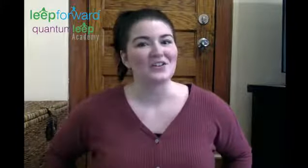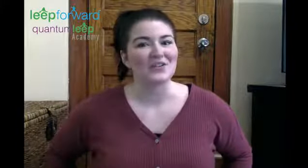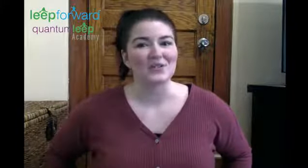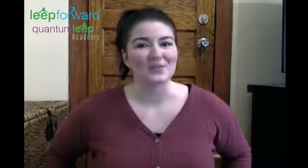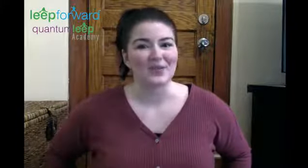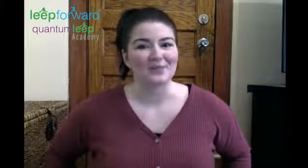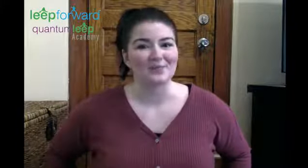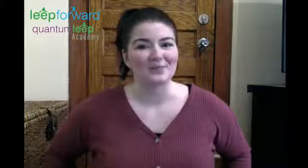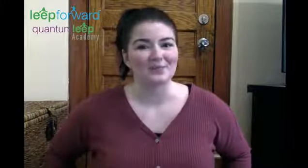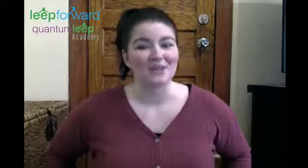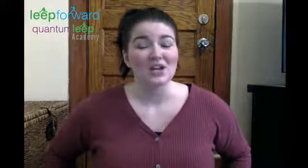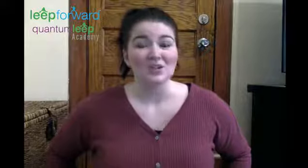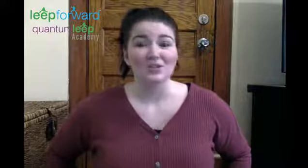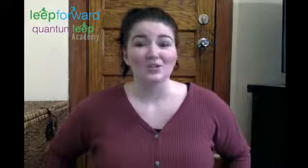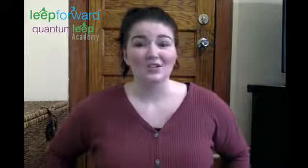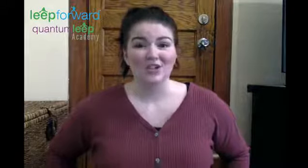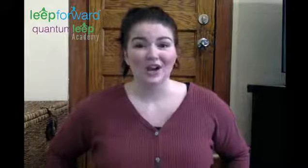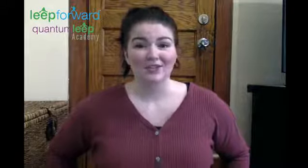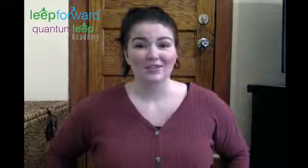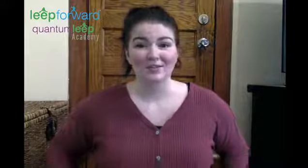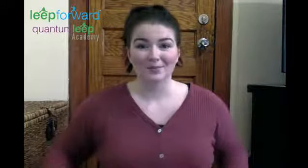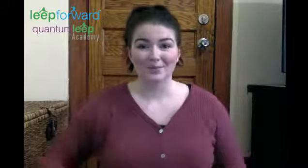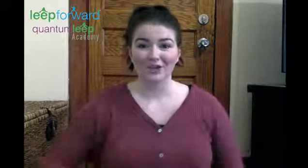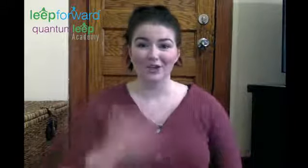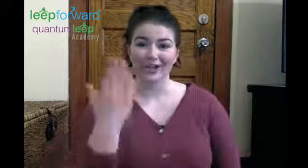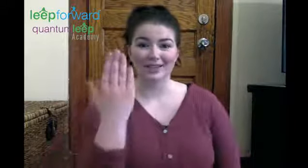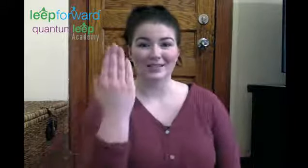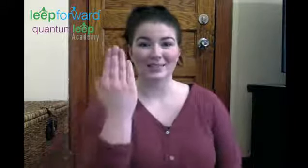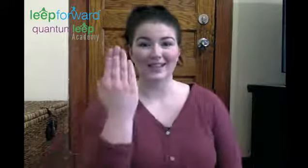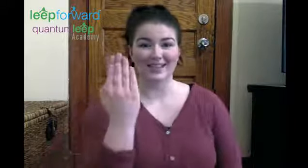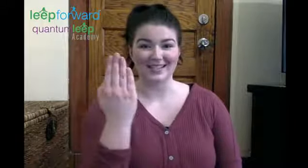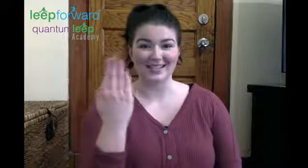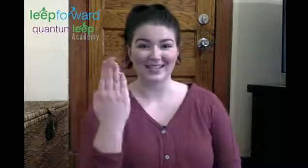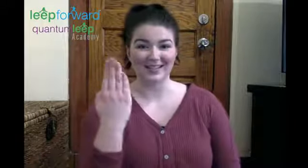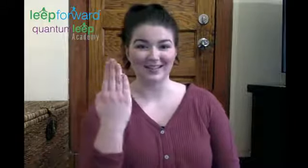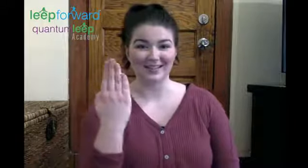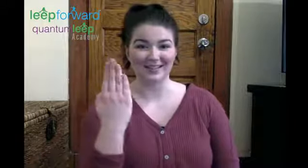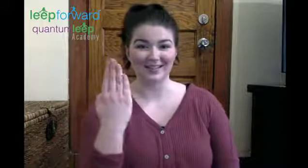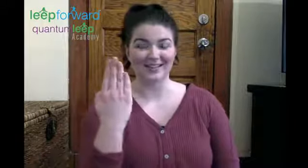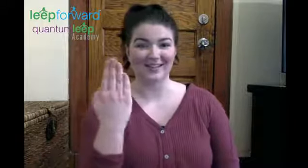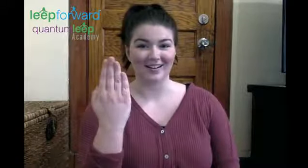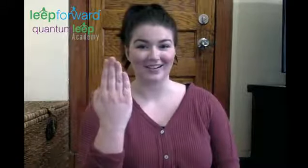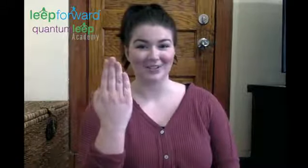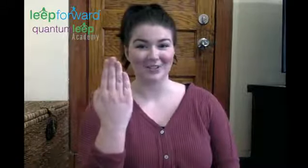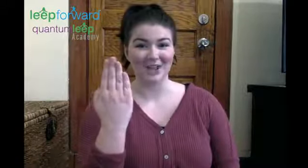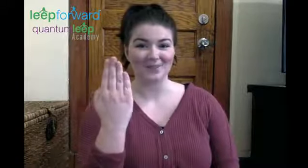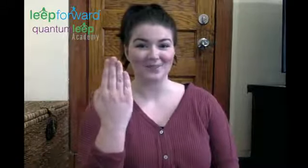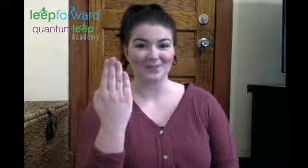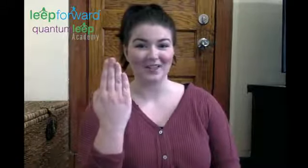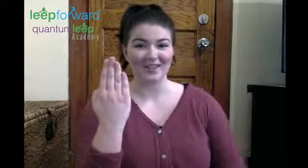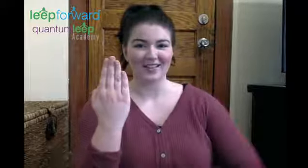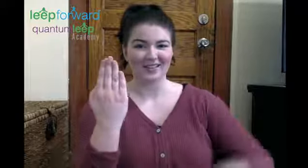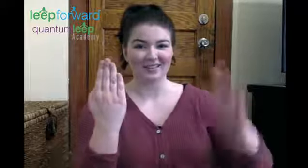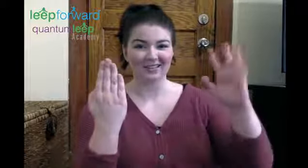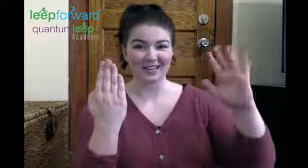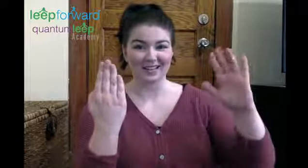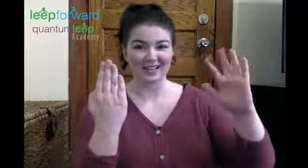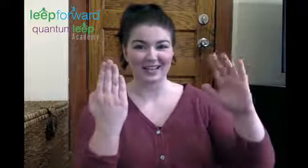you can do it. So to start, bring your hand up like this. Awesome job. You're going to take this hand